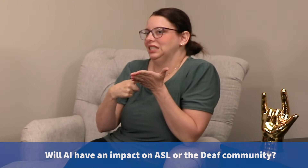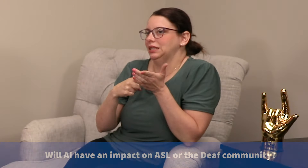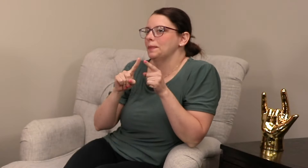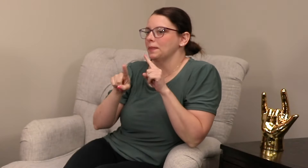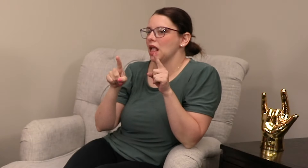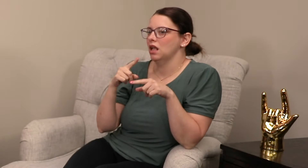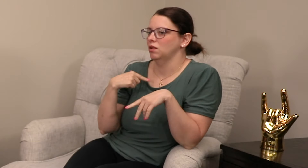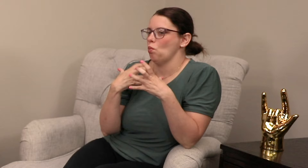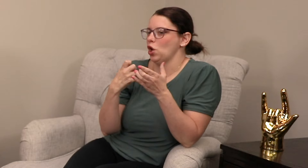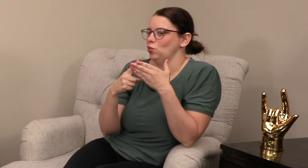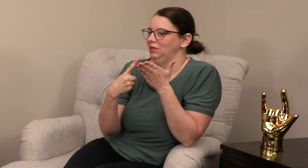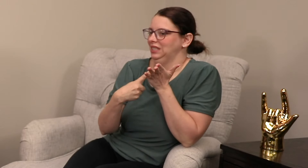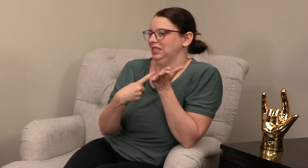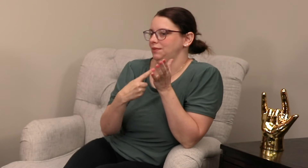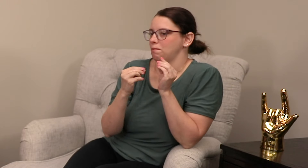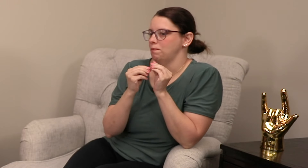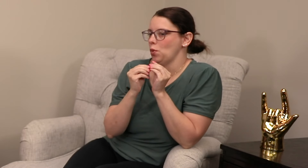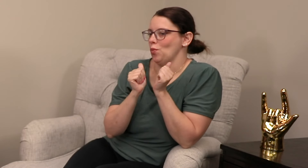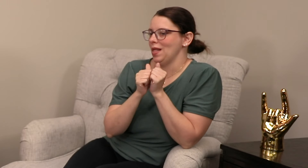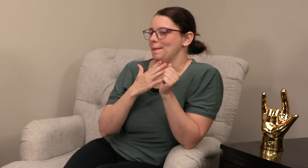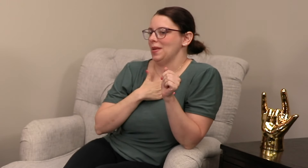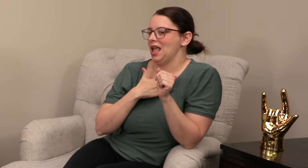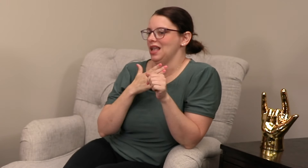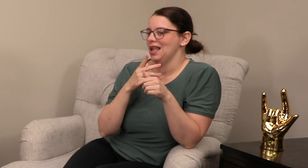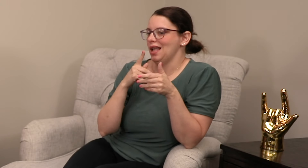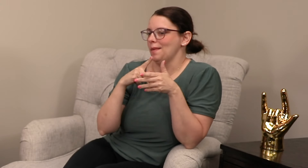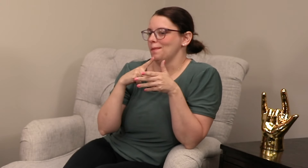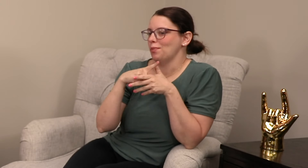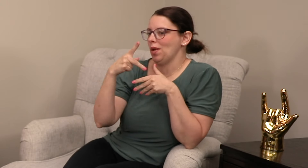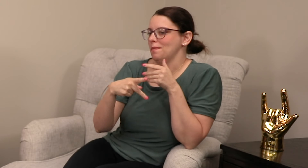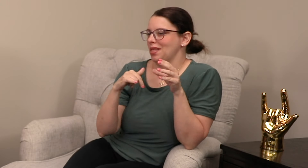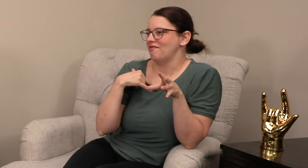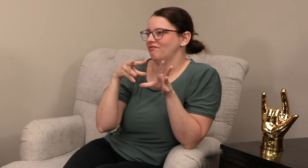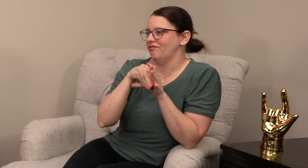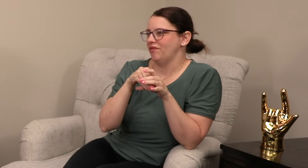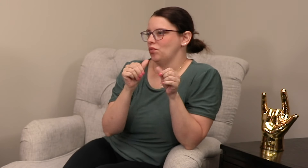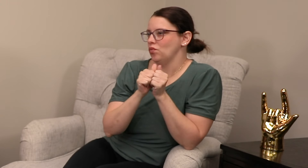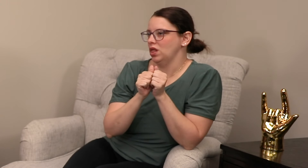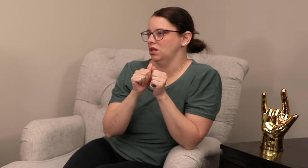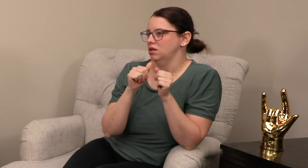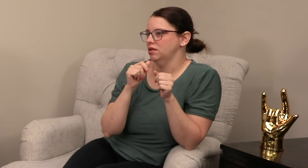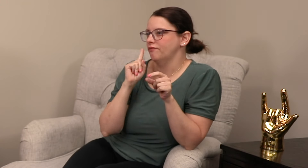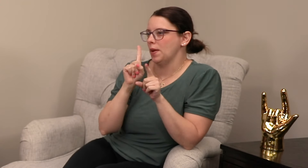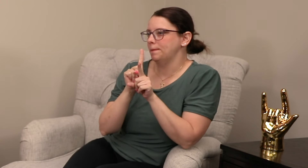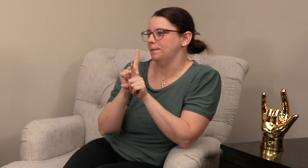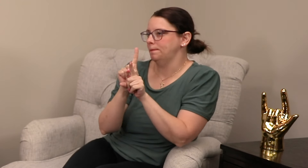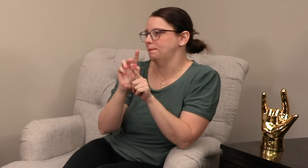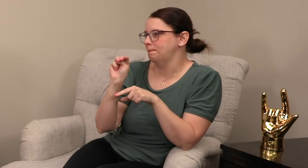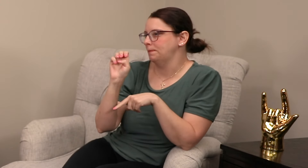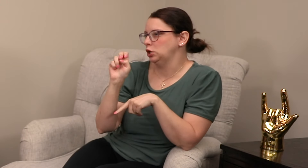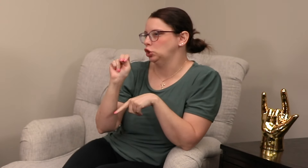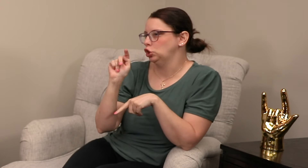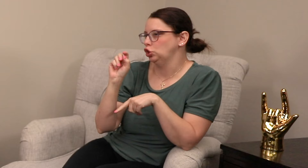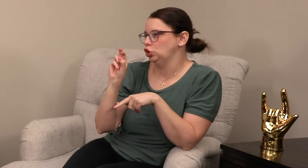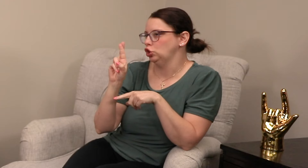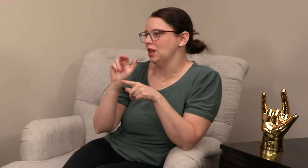We haven't really discussed it much, but I do want to discuss it more with the program that I'm involved in for deaf mentoring.